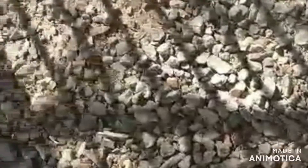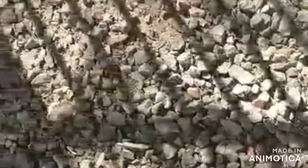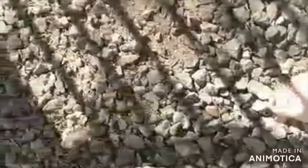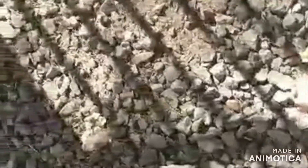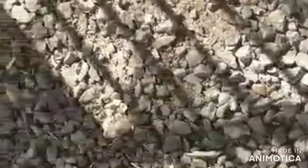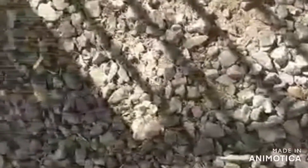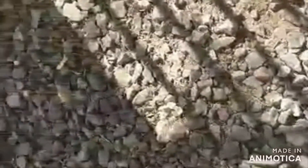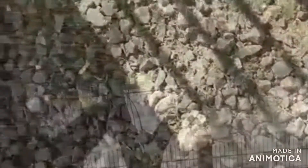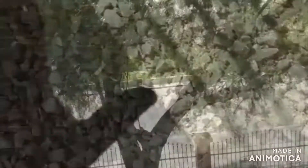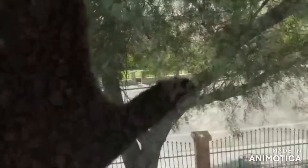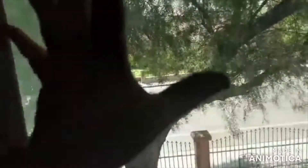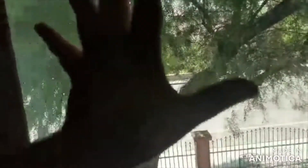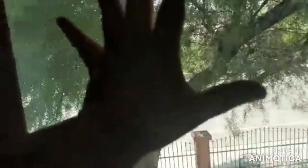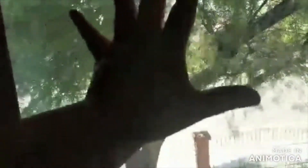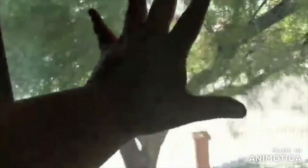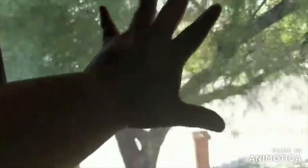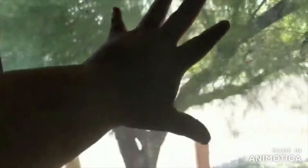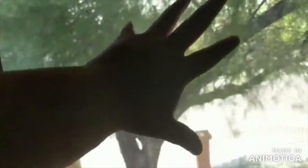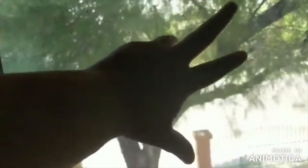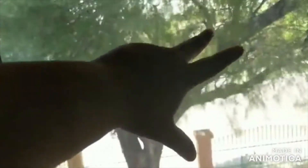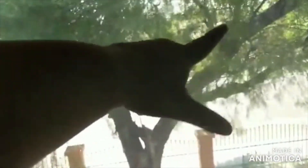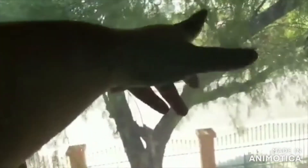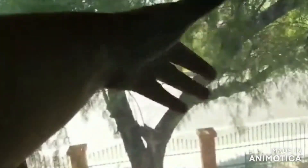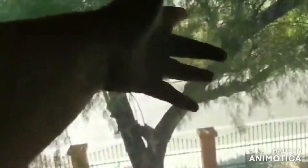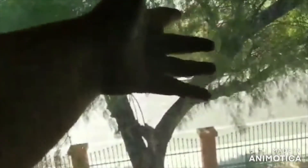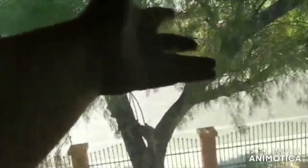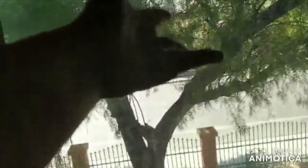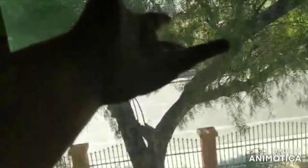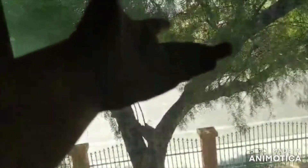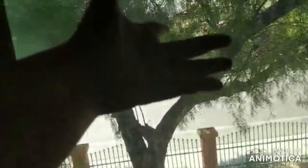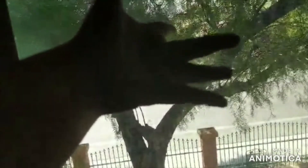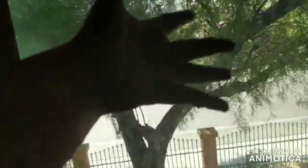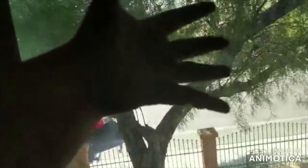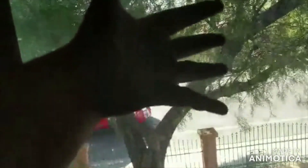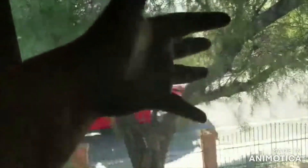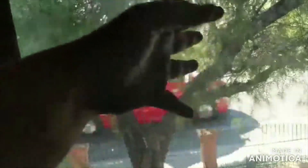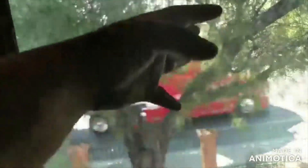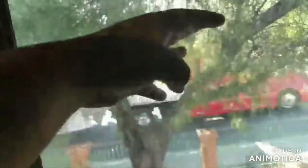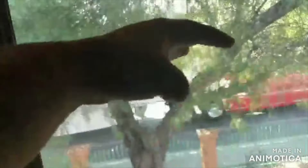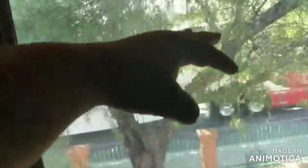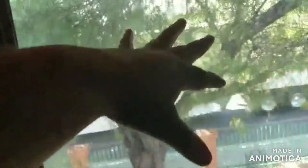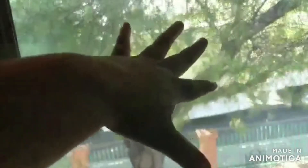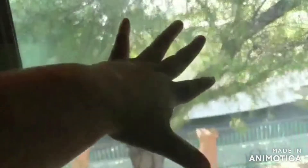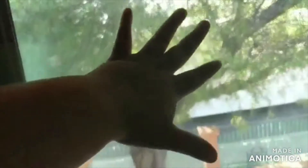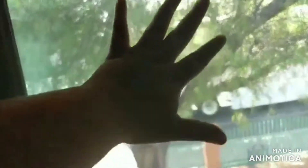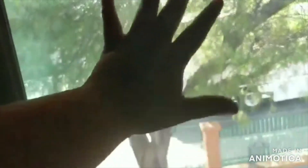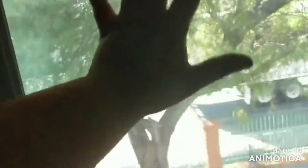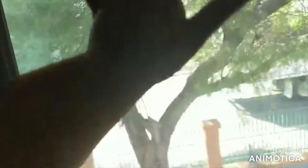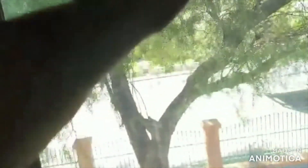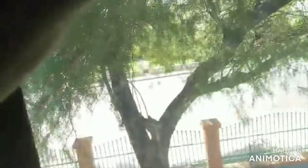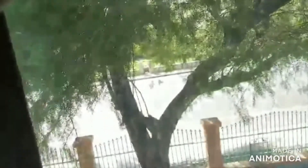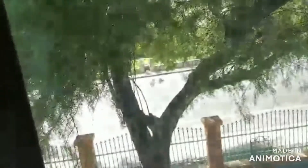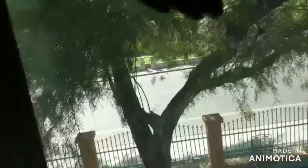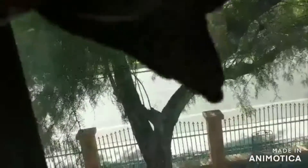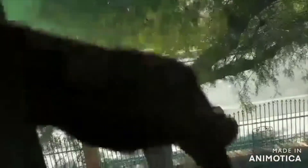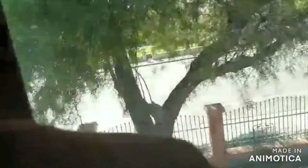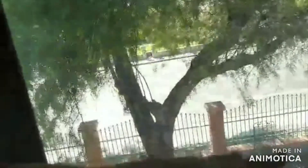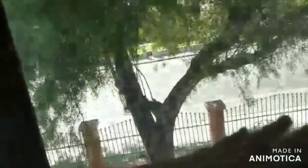game you need to get things done move move move move don't stop to feel it will make you weak move move move